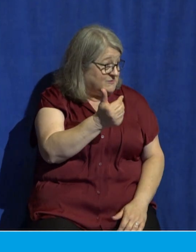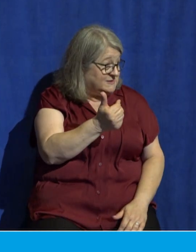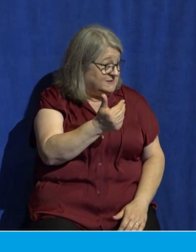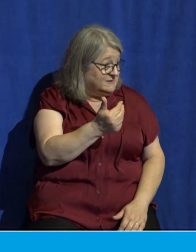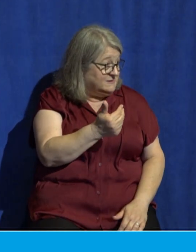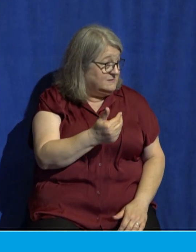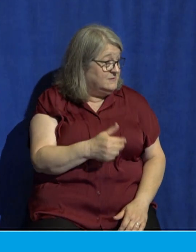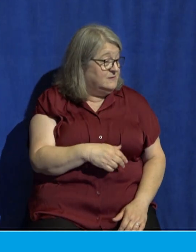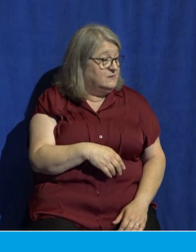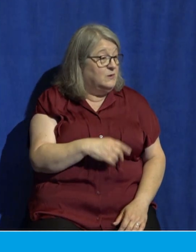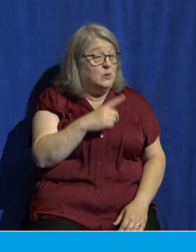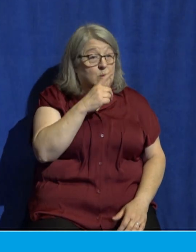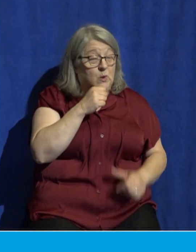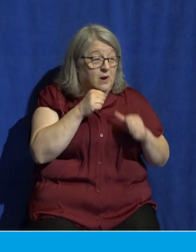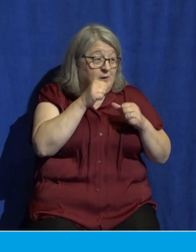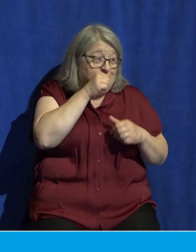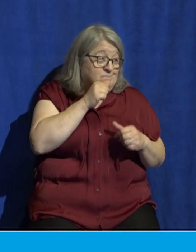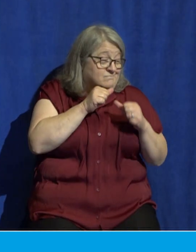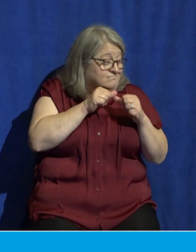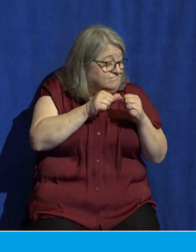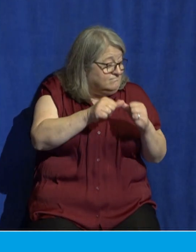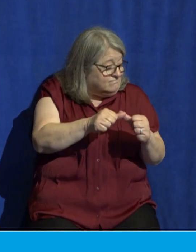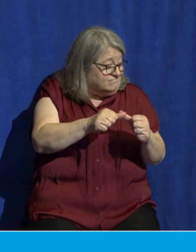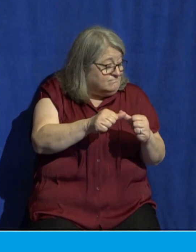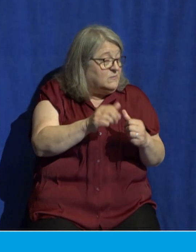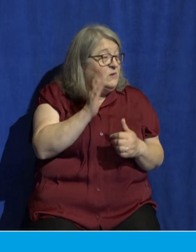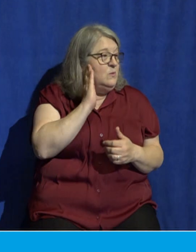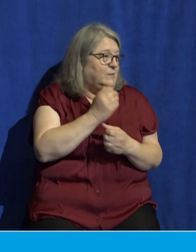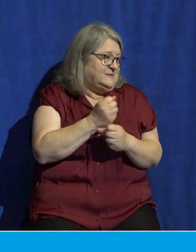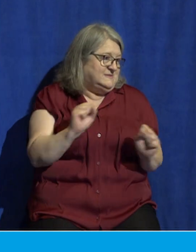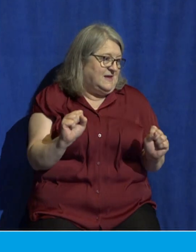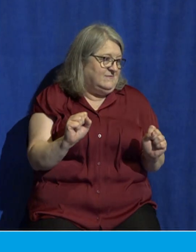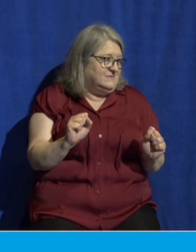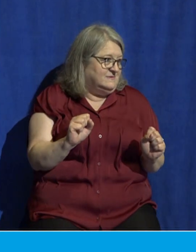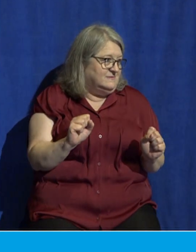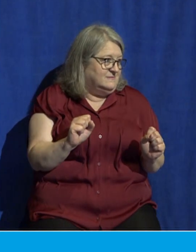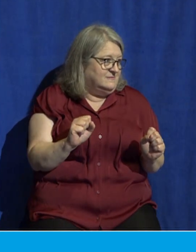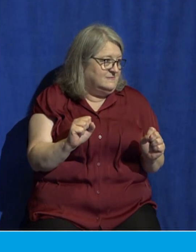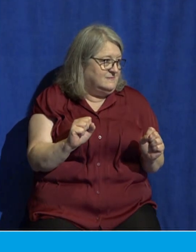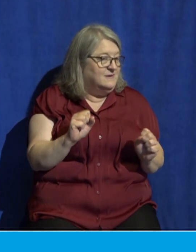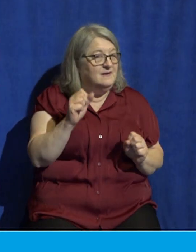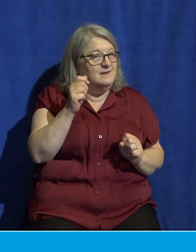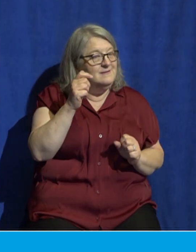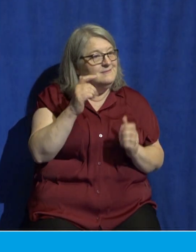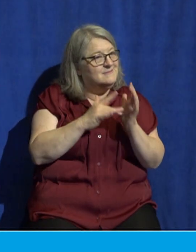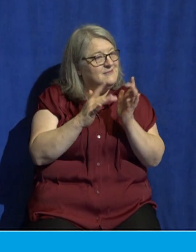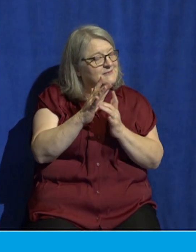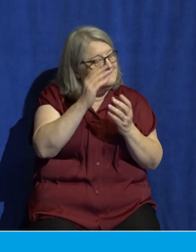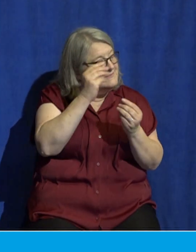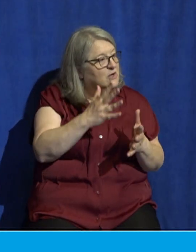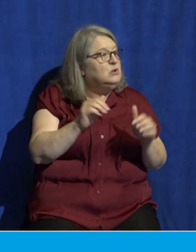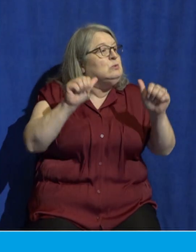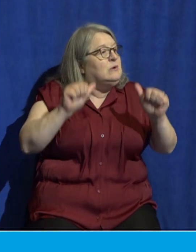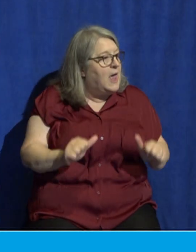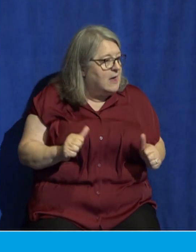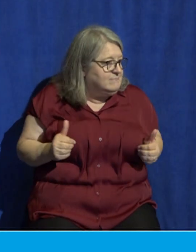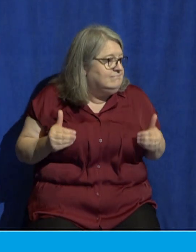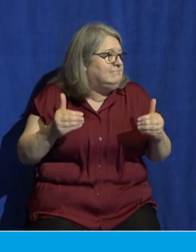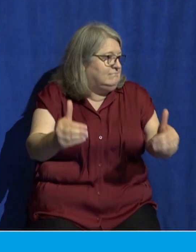endures to the end will be saved. You're going to make it. I'm going to sustain you. You endure. You will be saved